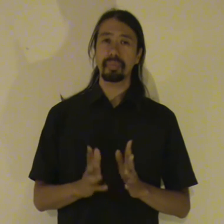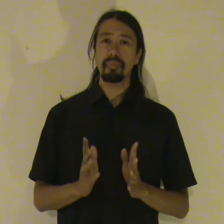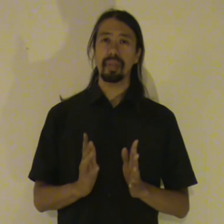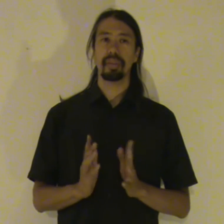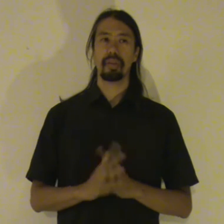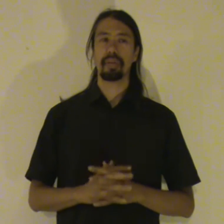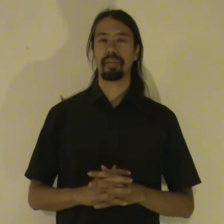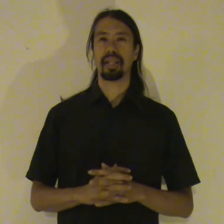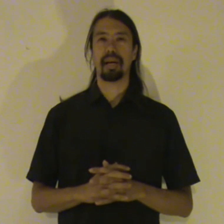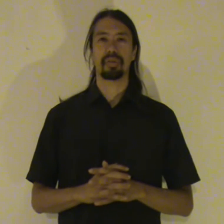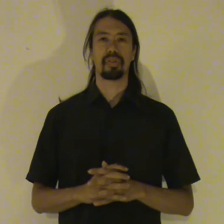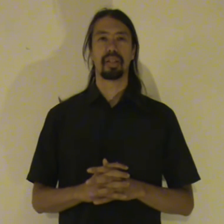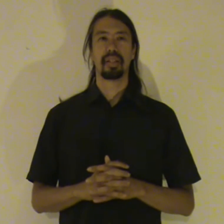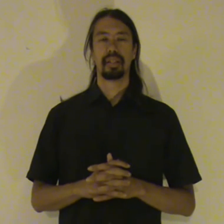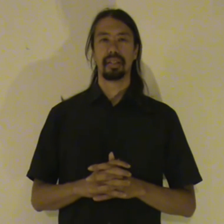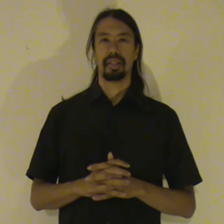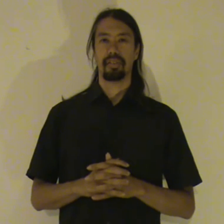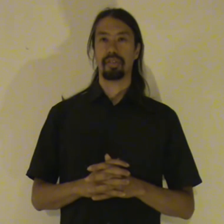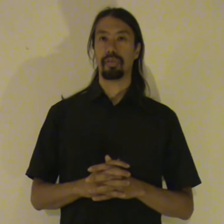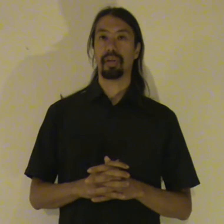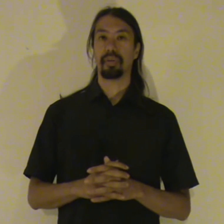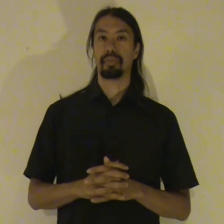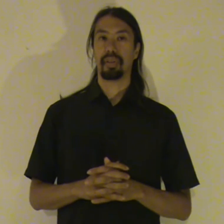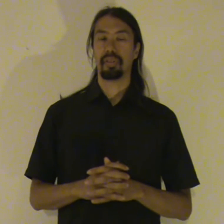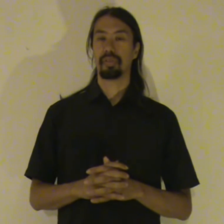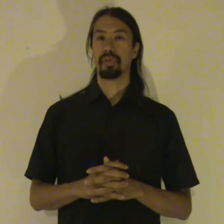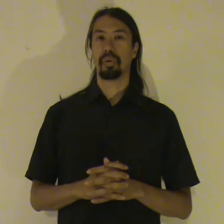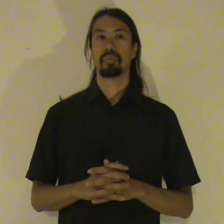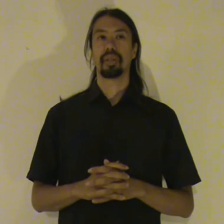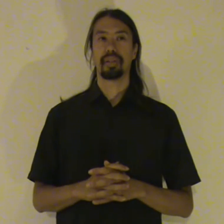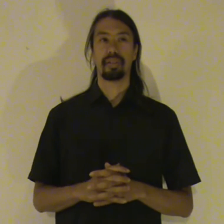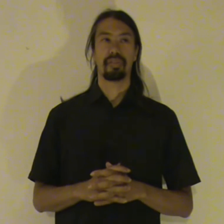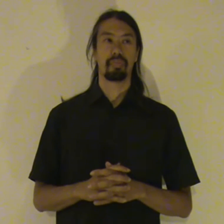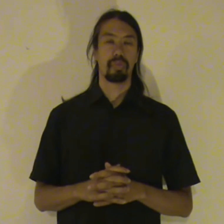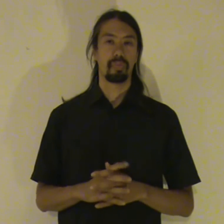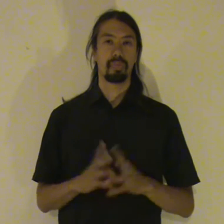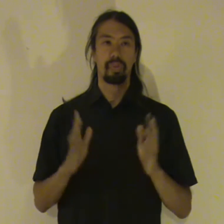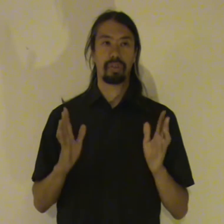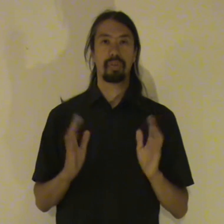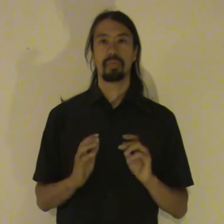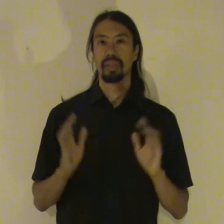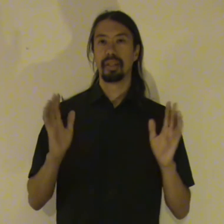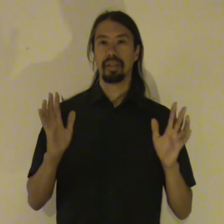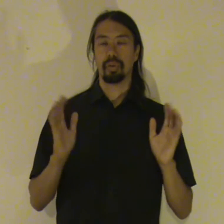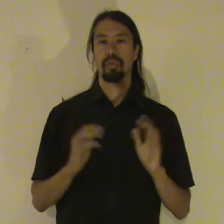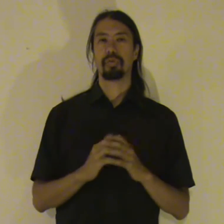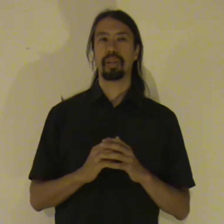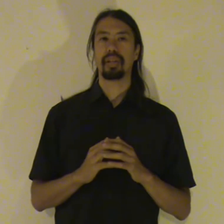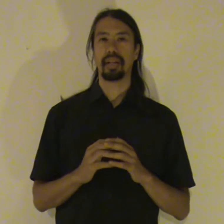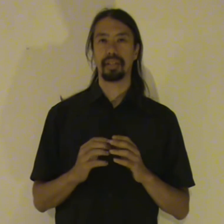And if I'm having doubts. Is this real? Is this true? Well then I try to also feel the energy.